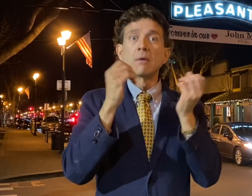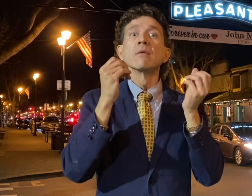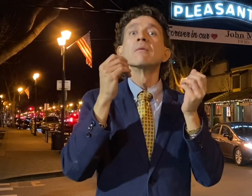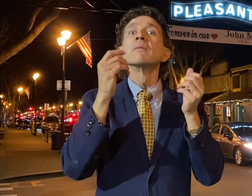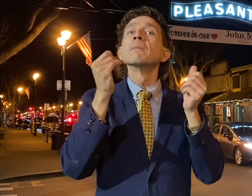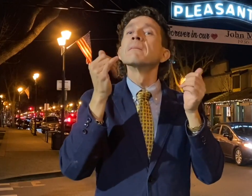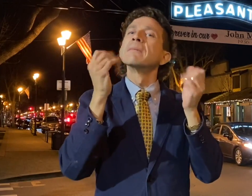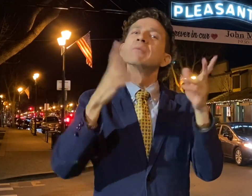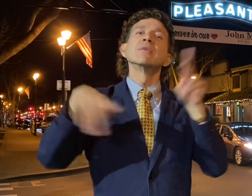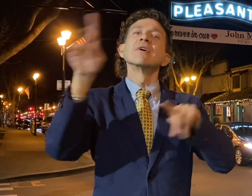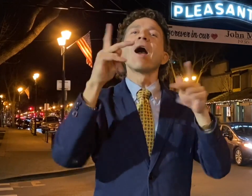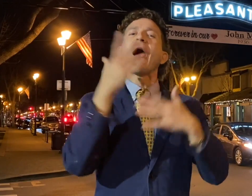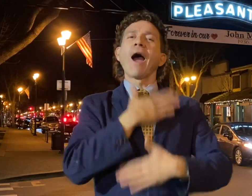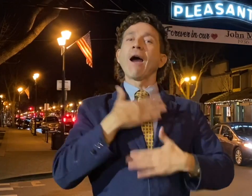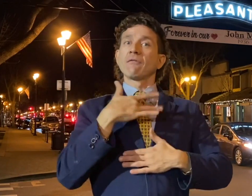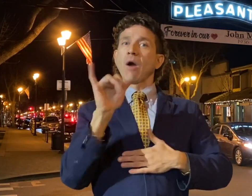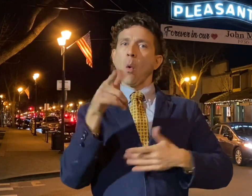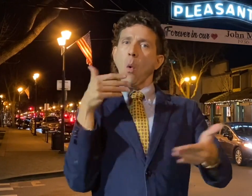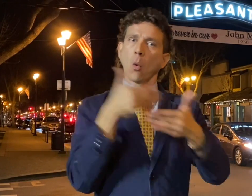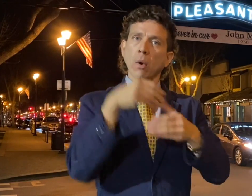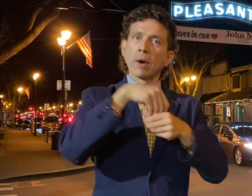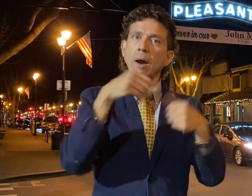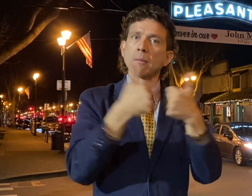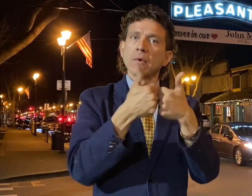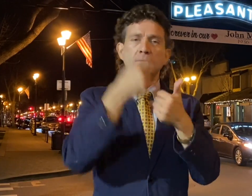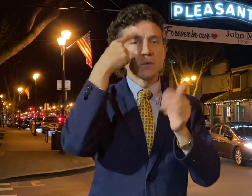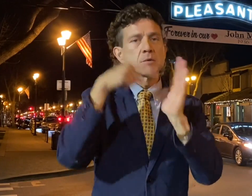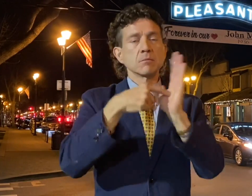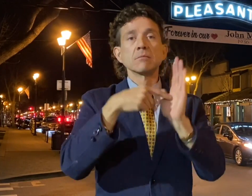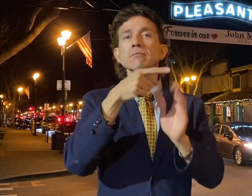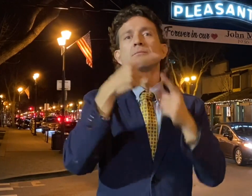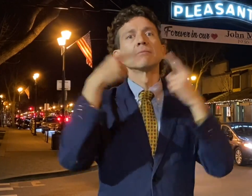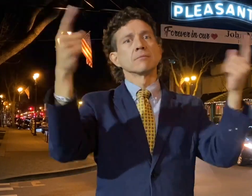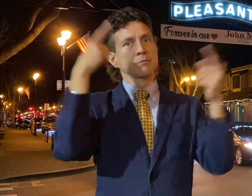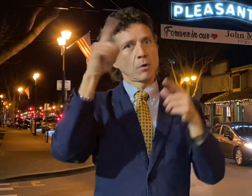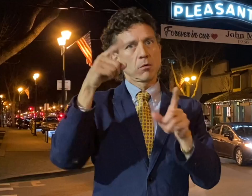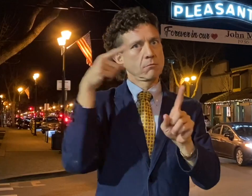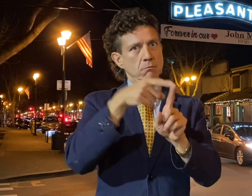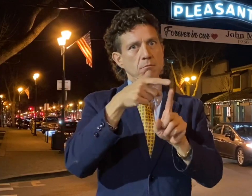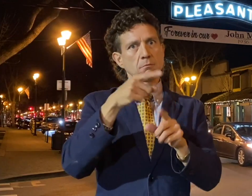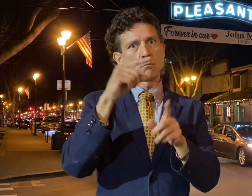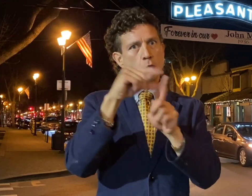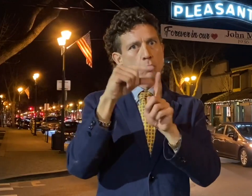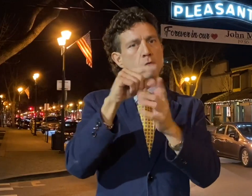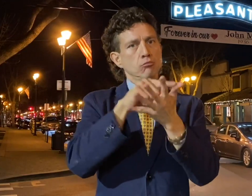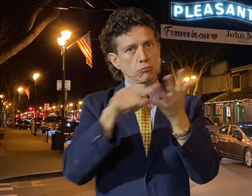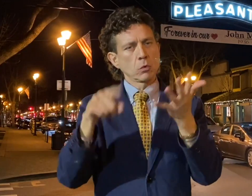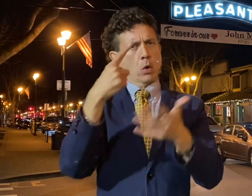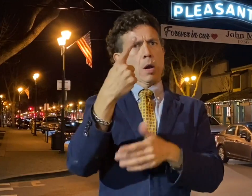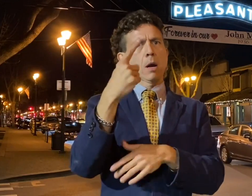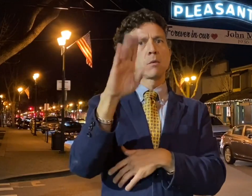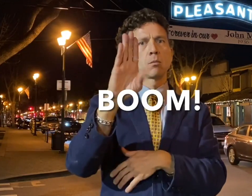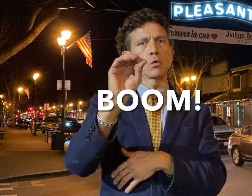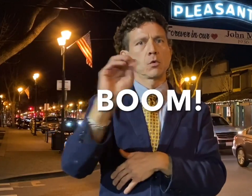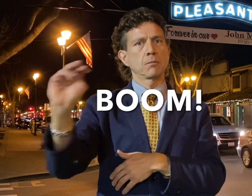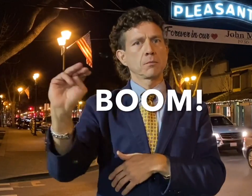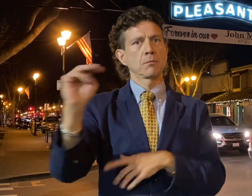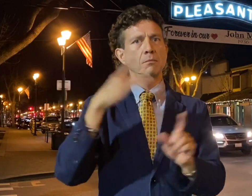years. He is also credited with coming up with new terms, which many viewers use to feel close to the game. For example, his most